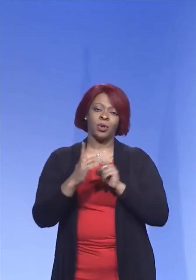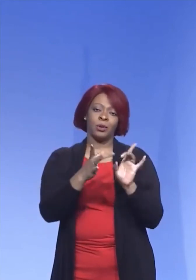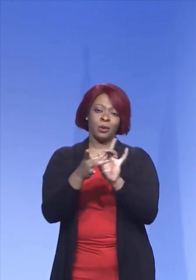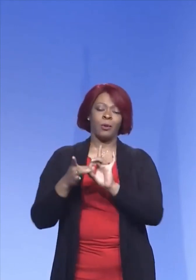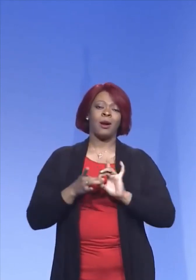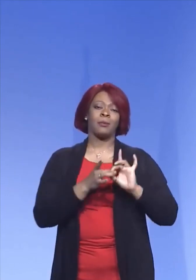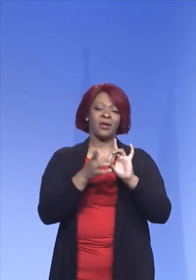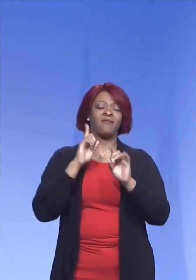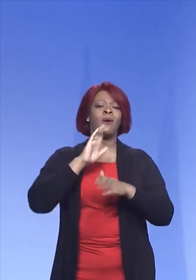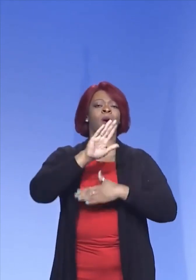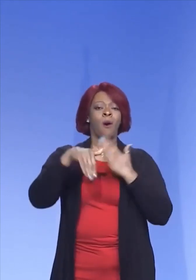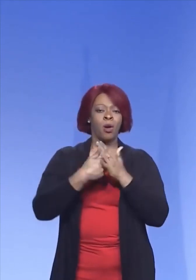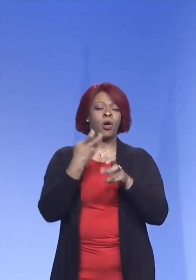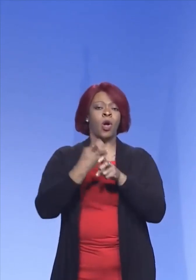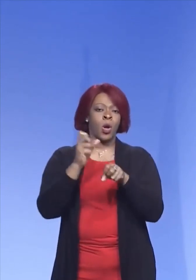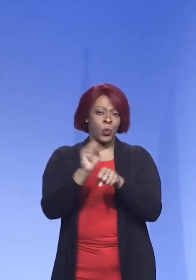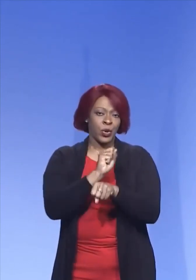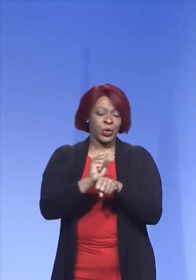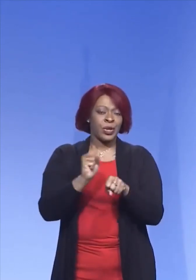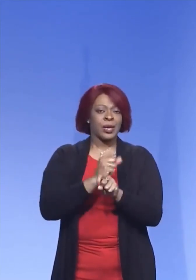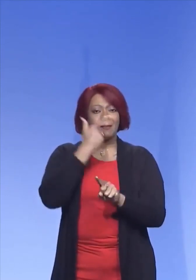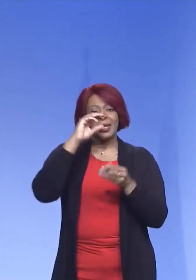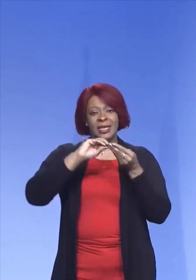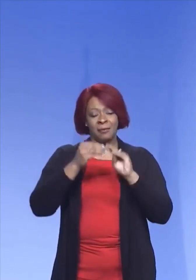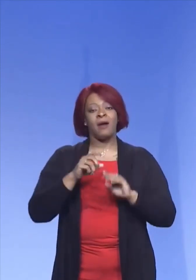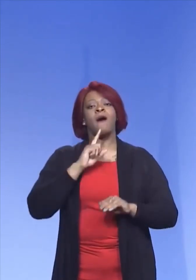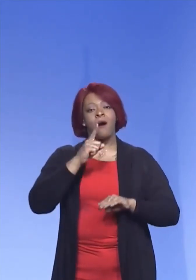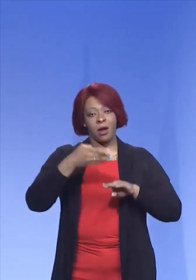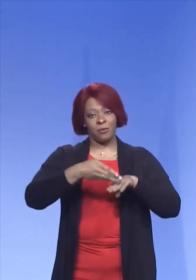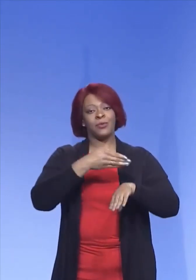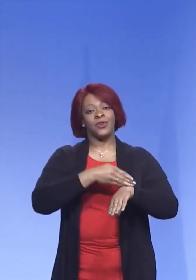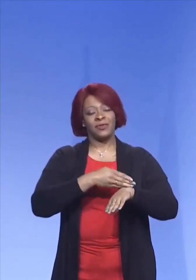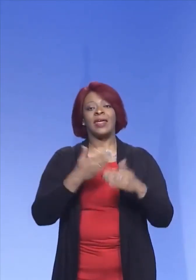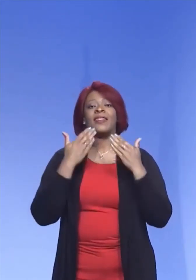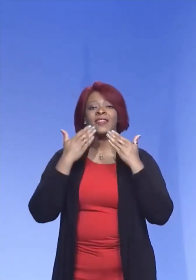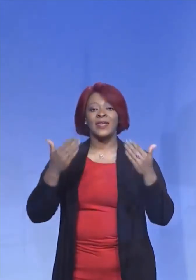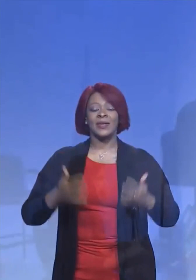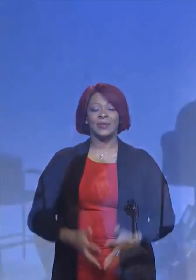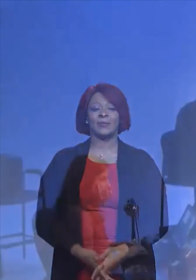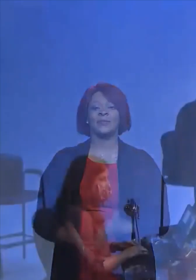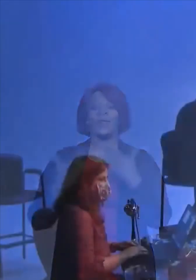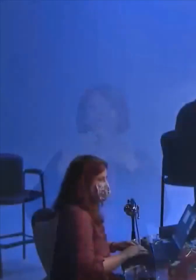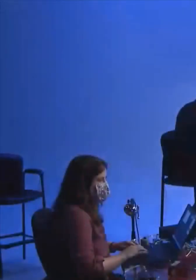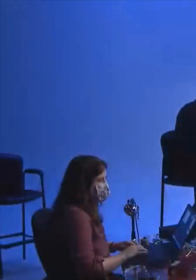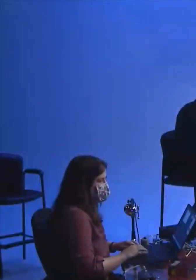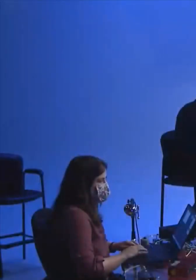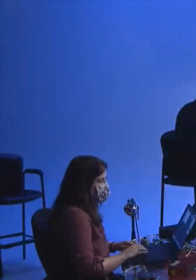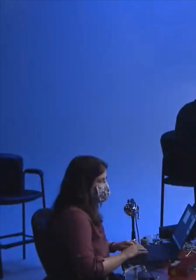for all the hard work because the numbers are improving. Thank you. Thanks everyone.